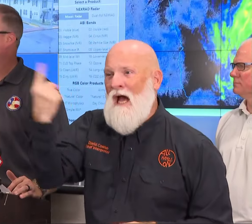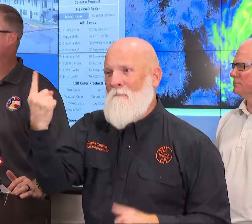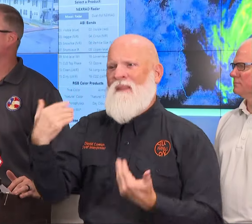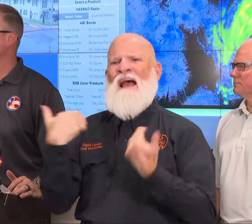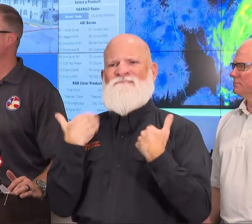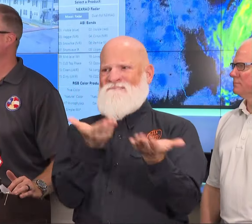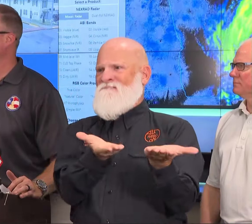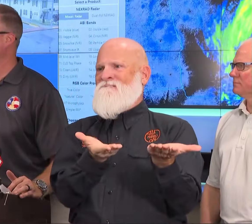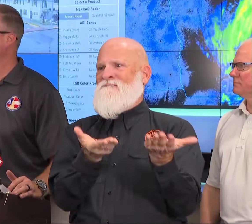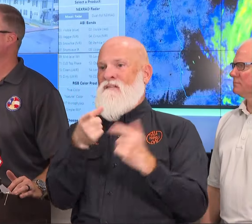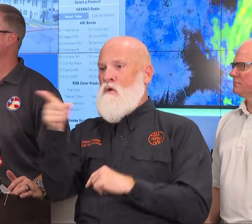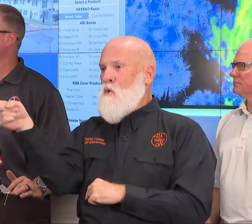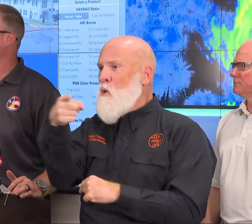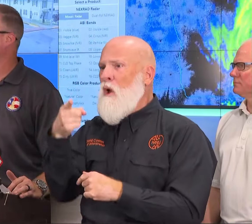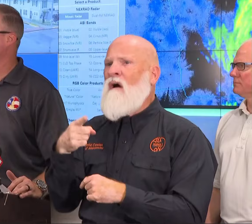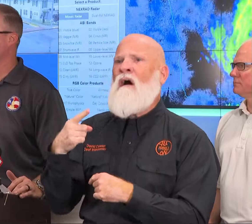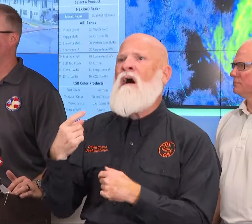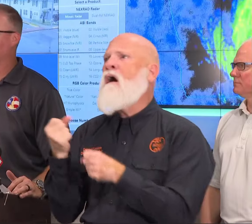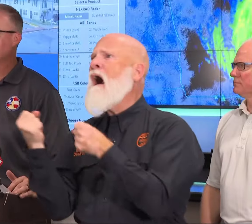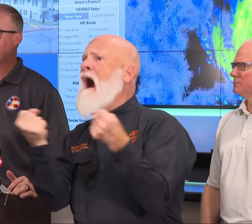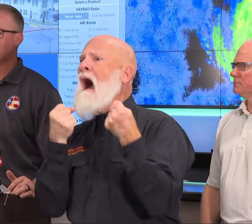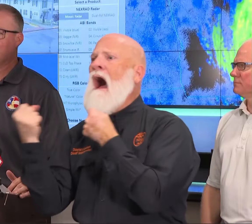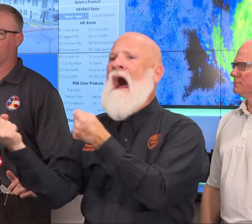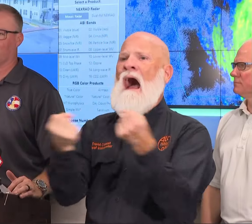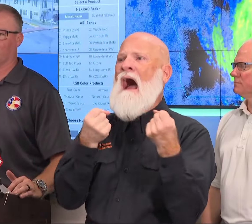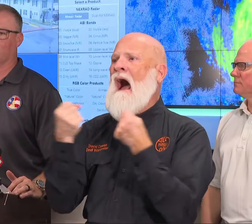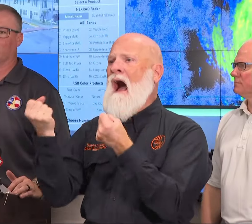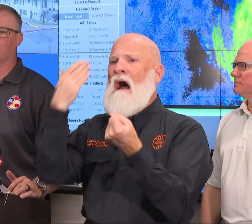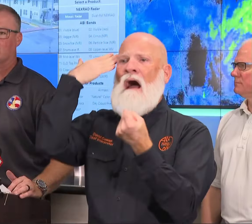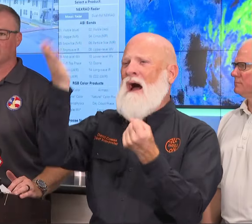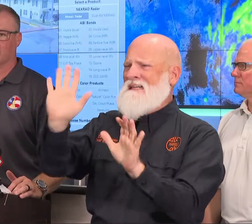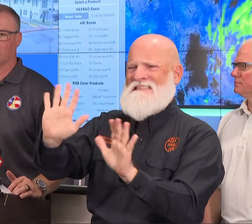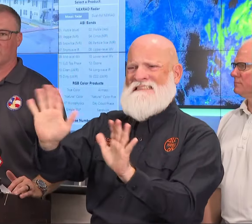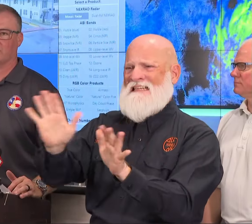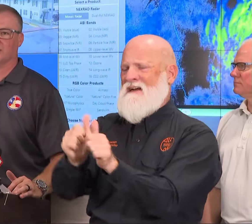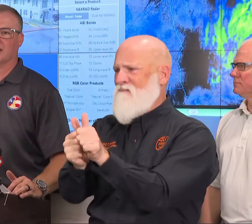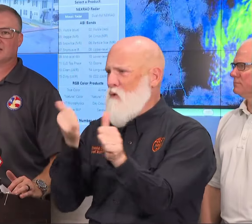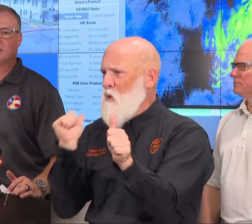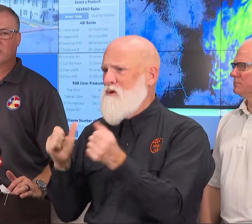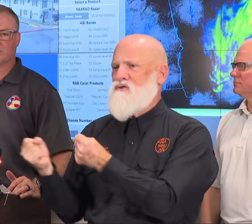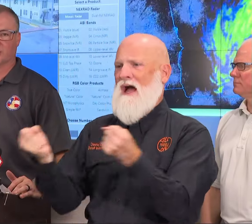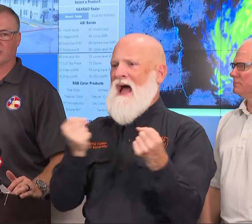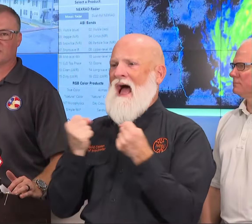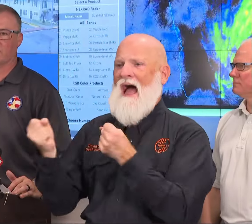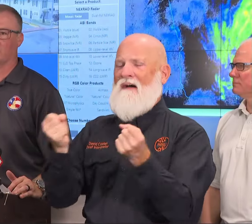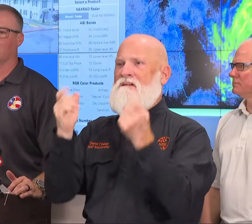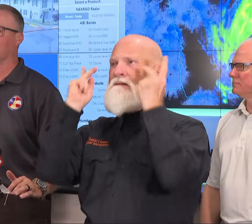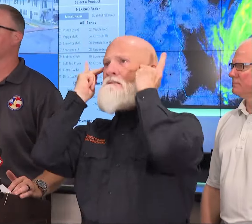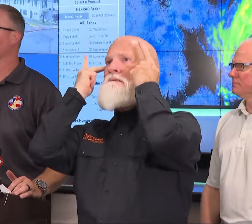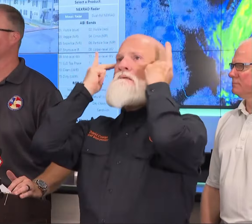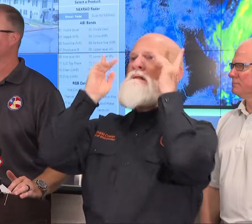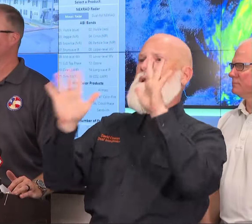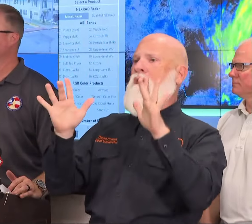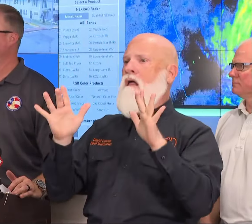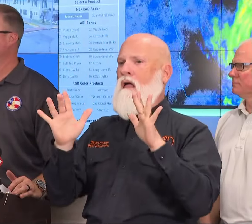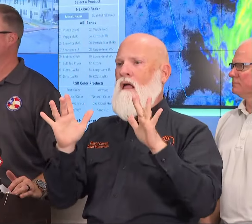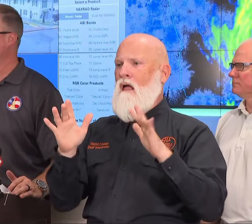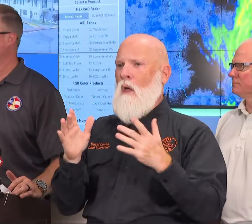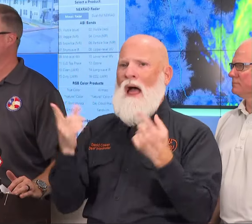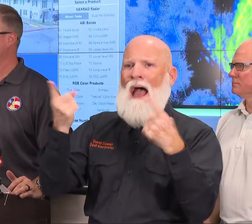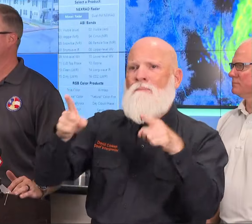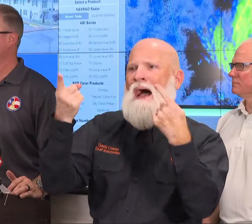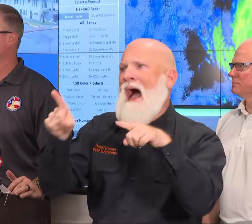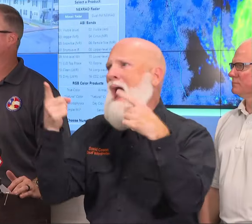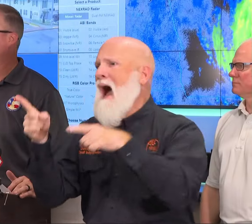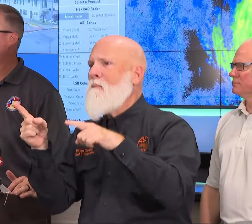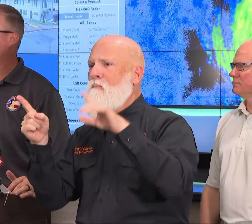it's very interesting you want to get out there and see what damage actually occurred. You want to go check the roads out, see what trees fell, go check on property.